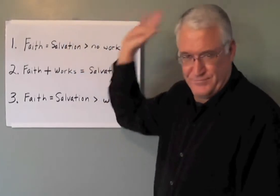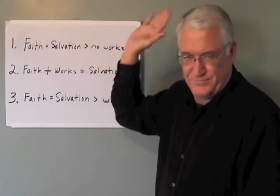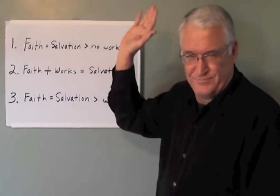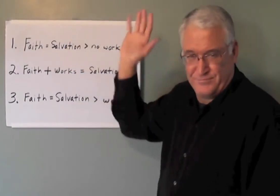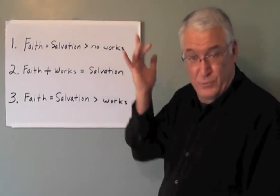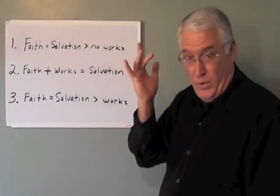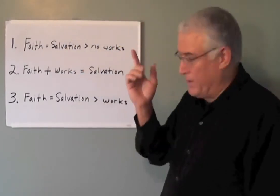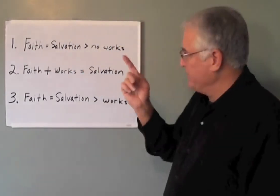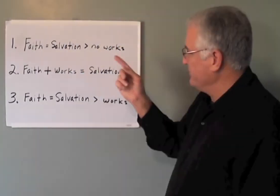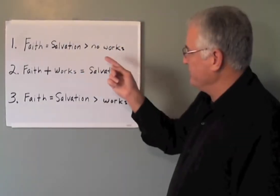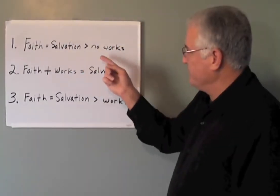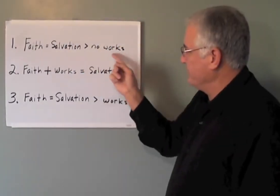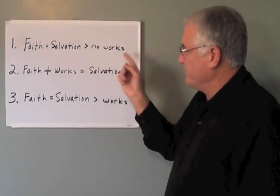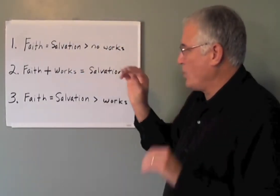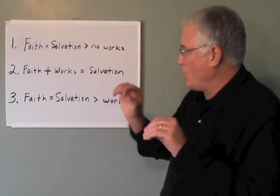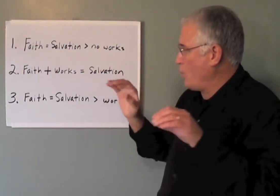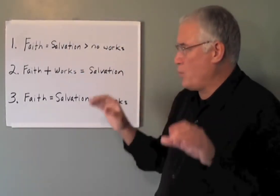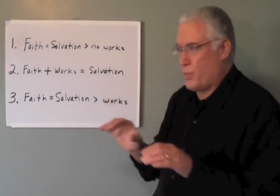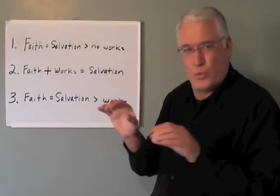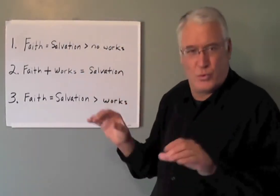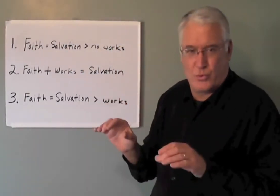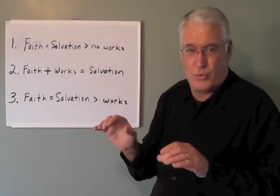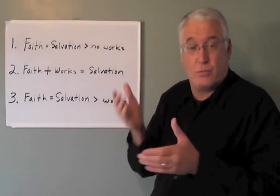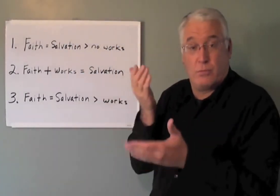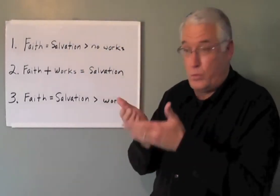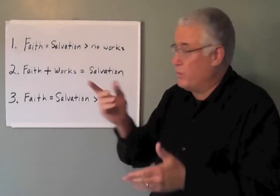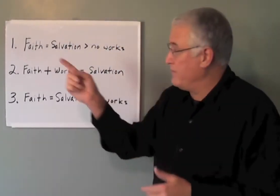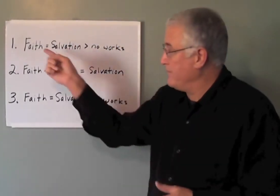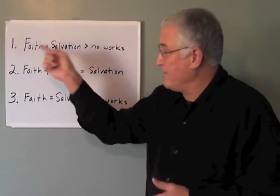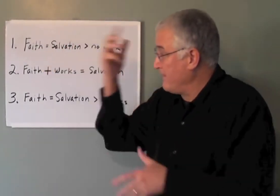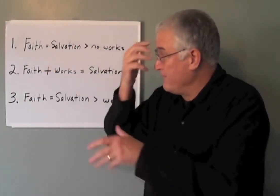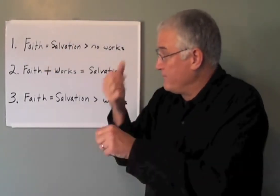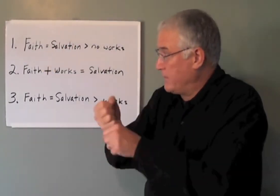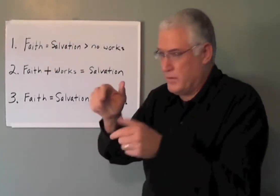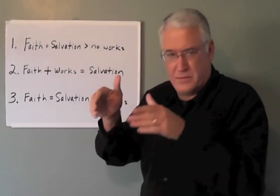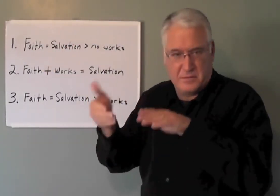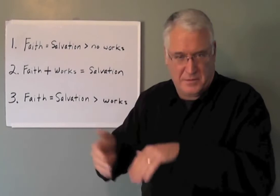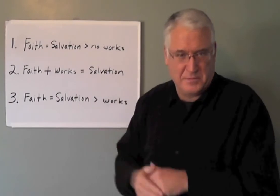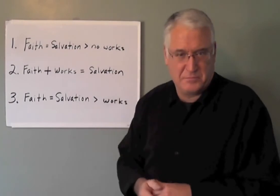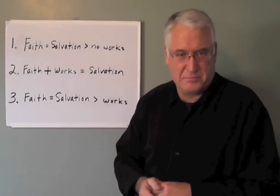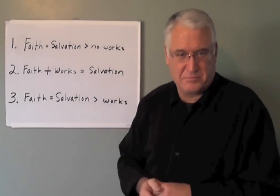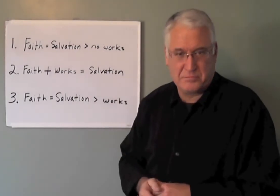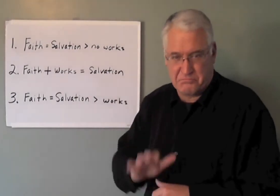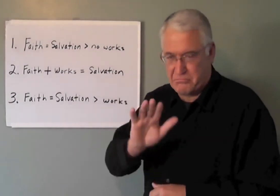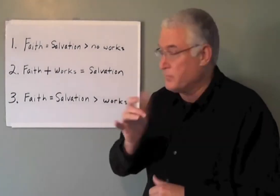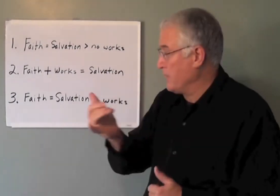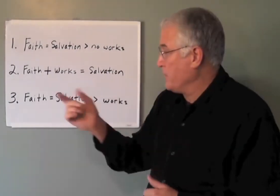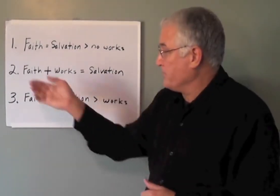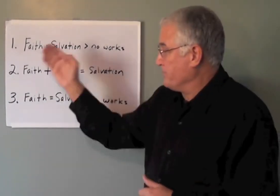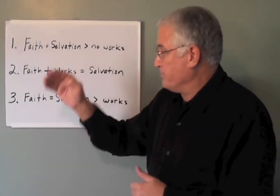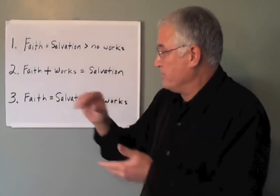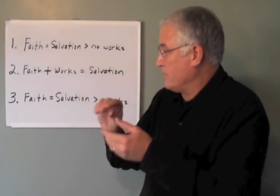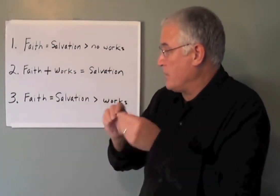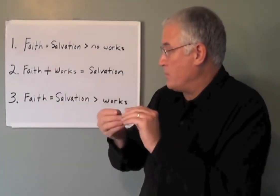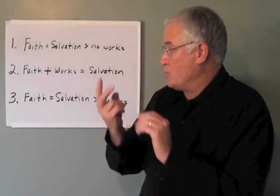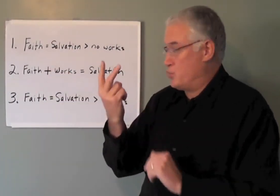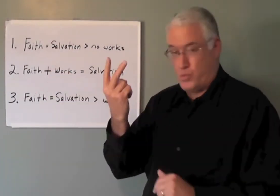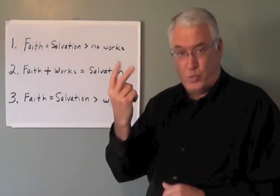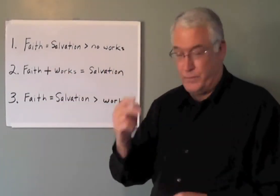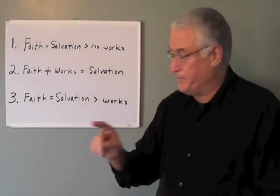No. No works equals no works. Faith is dead. The second